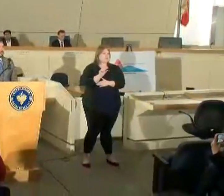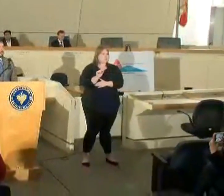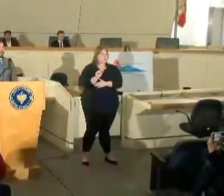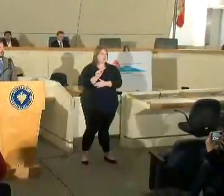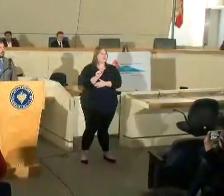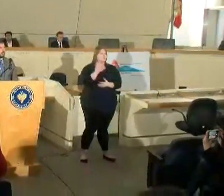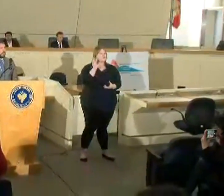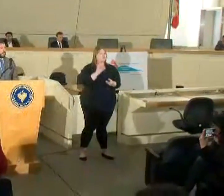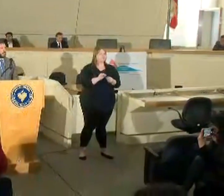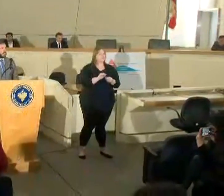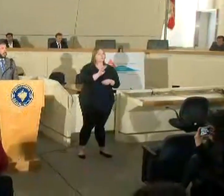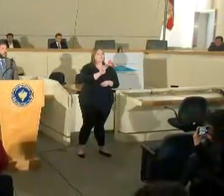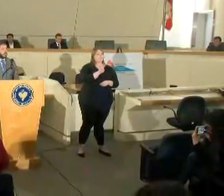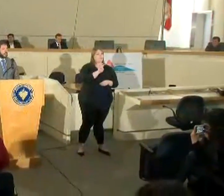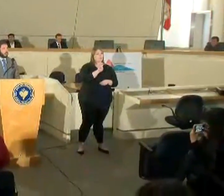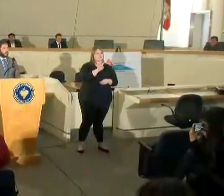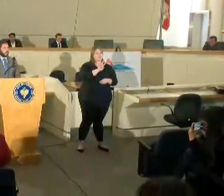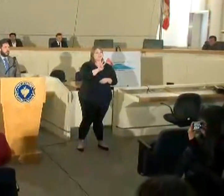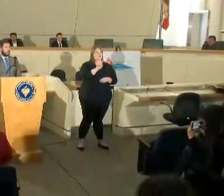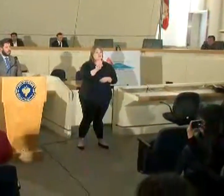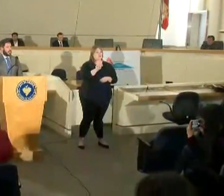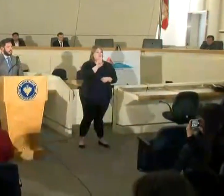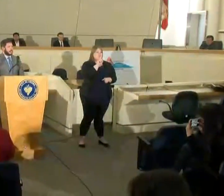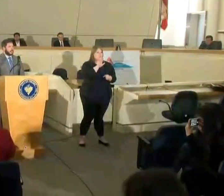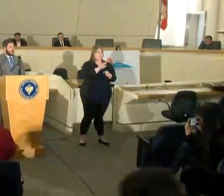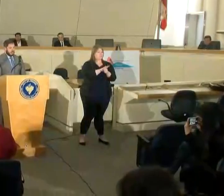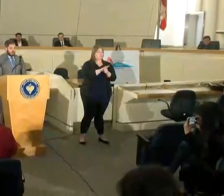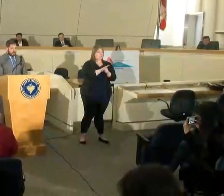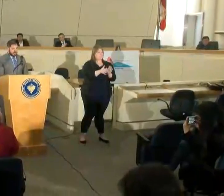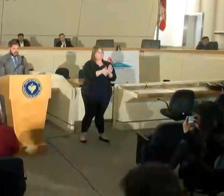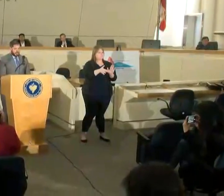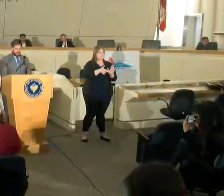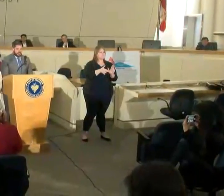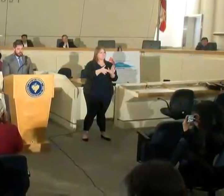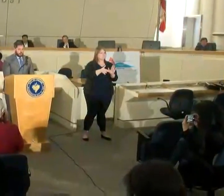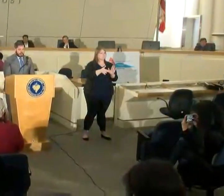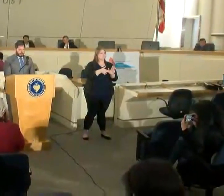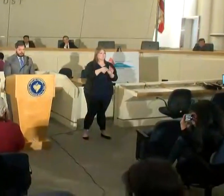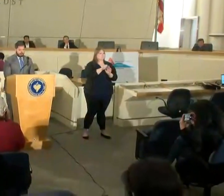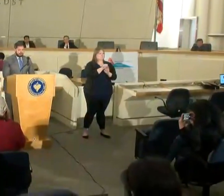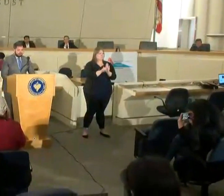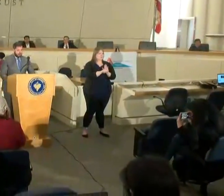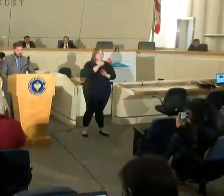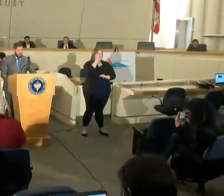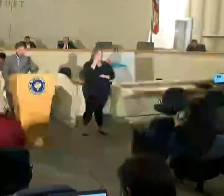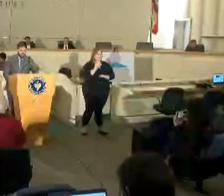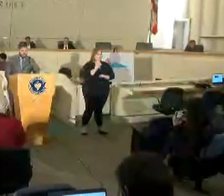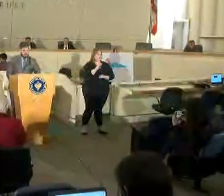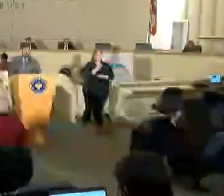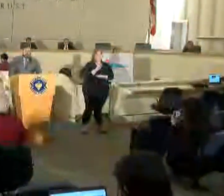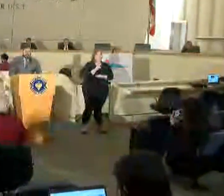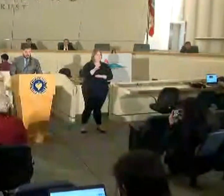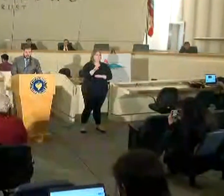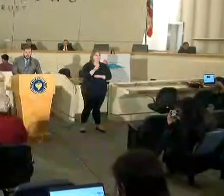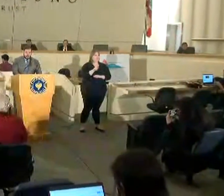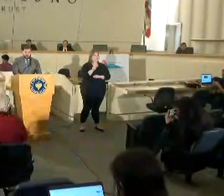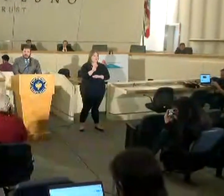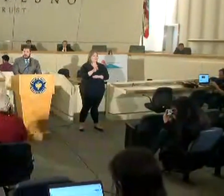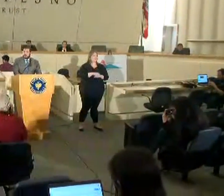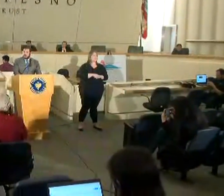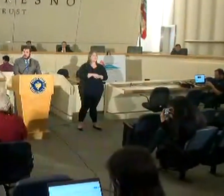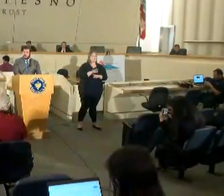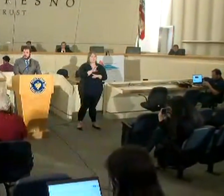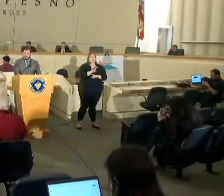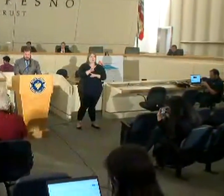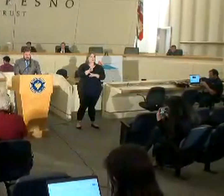have been a total of 472 confirmed cases for the state of california 82 of these have been